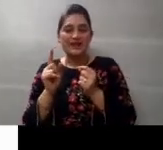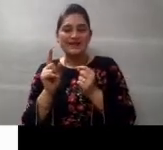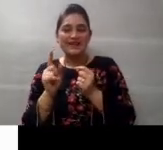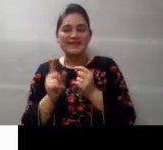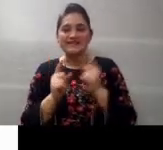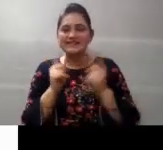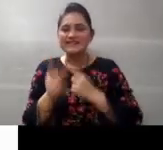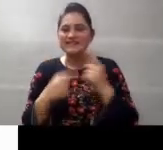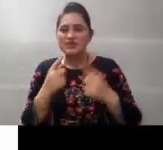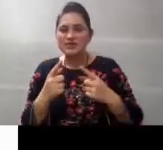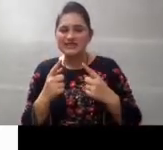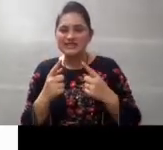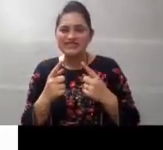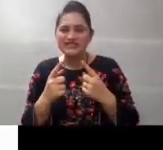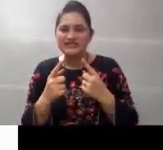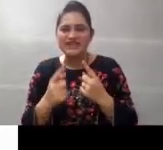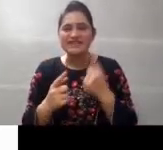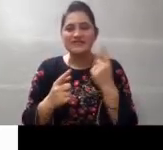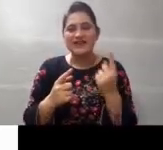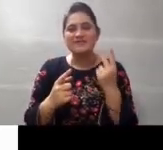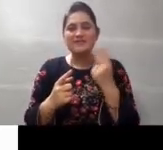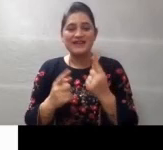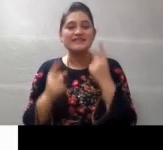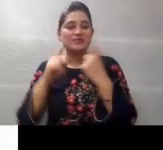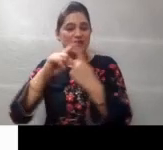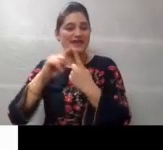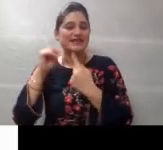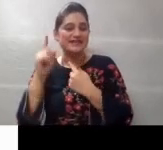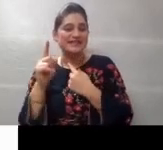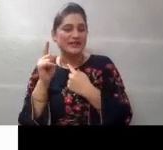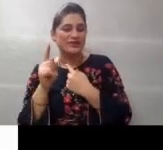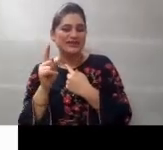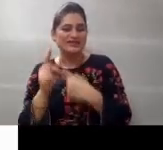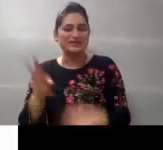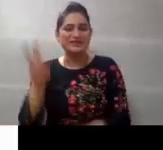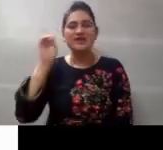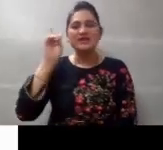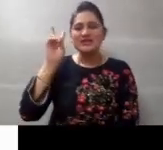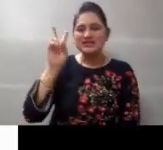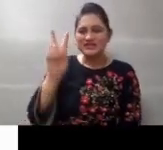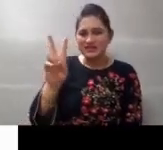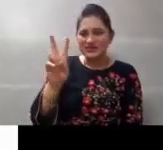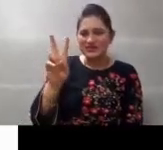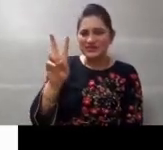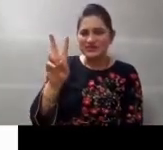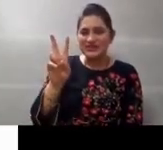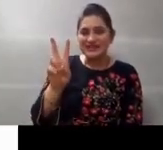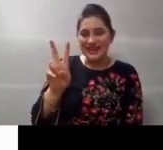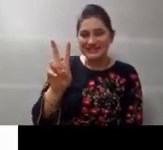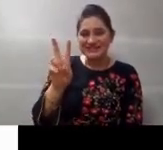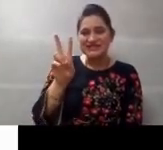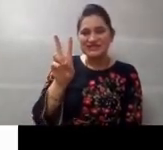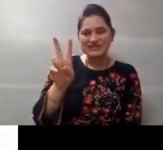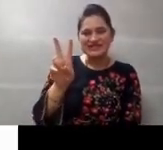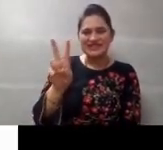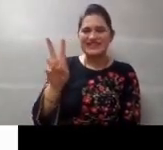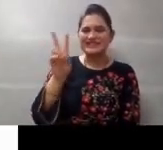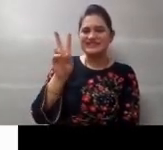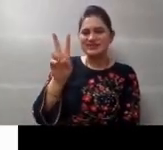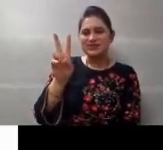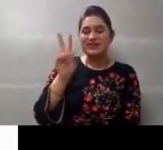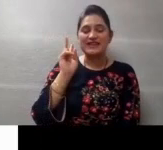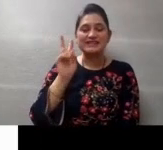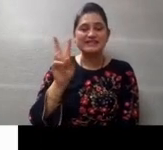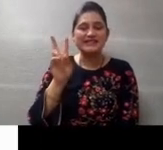one. Let us see the total, children. One plus one is equal to two. Yes, the total